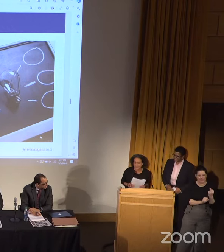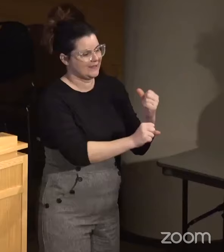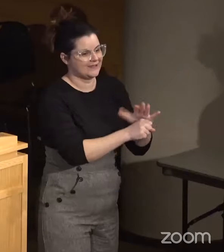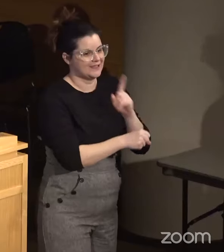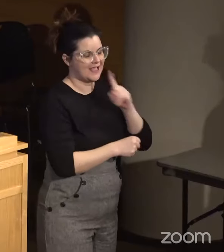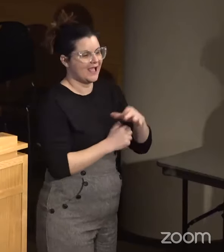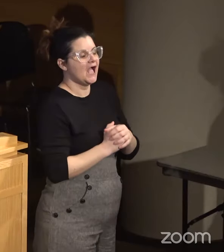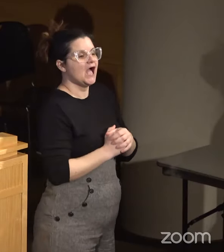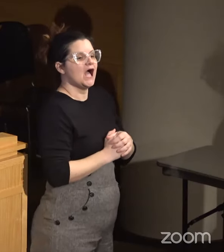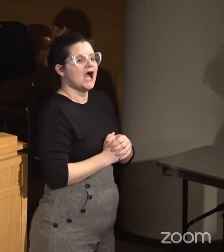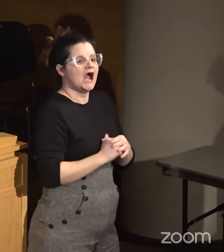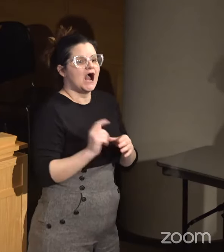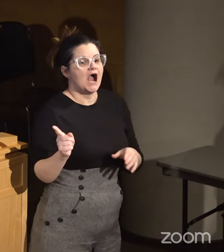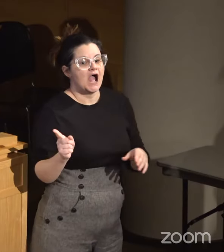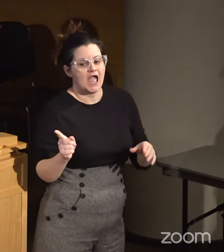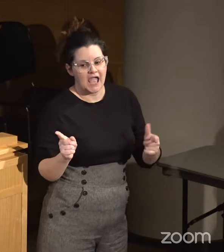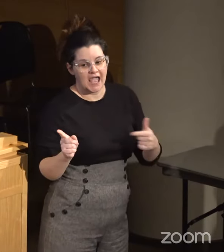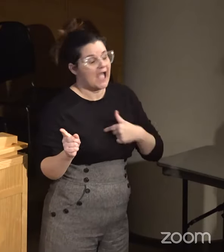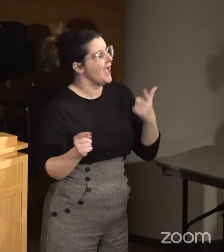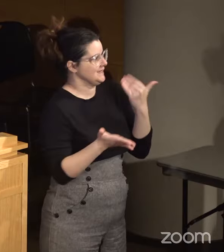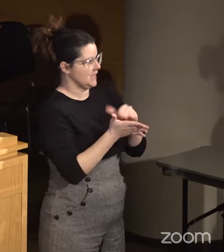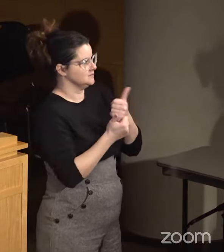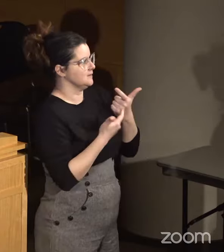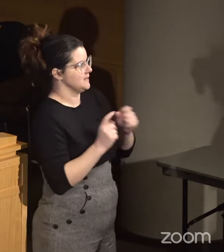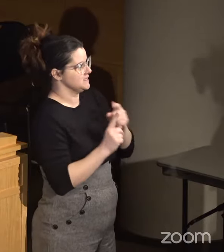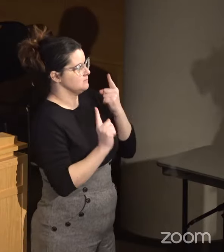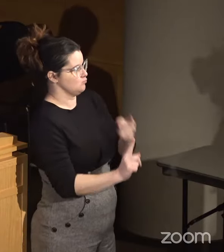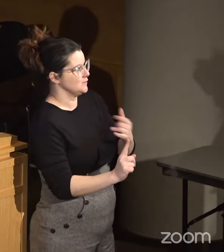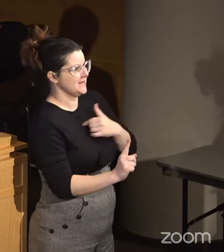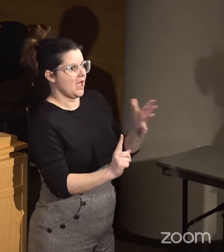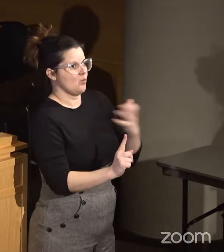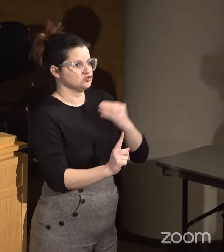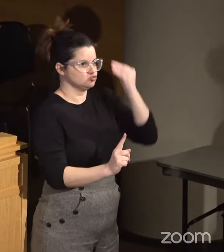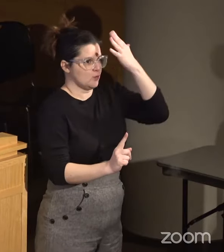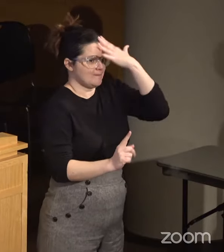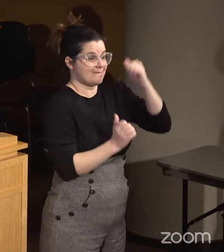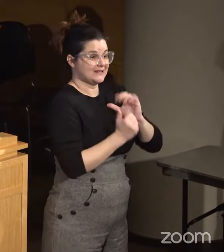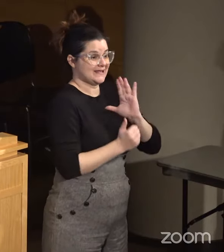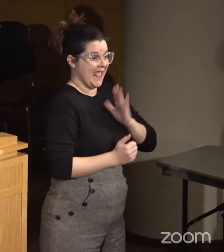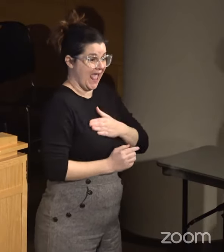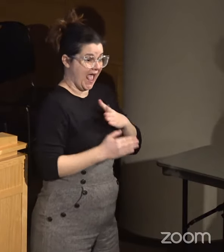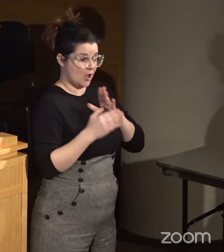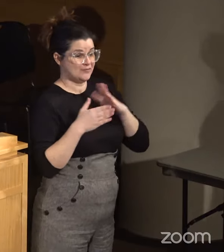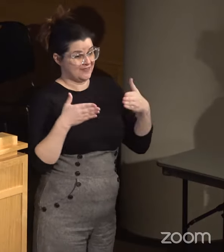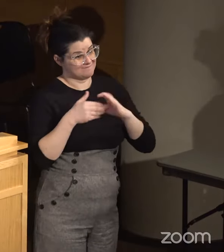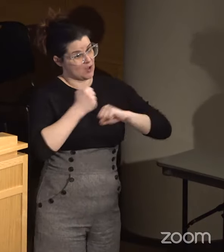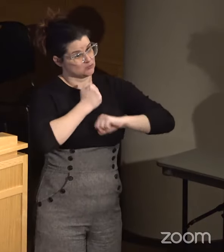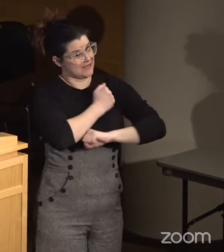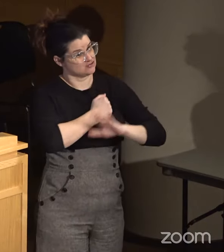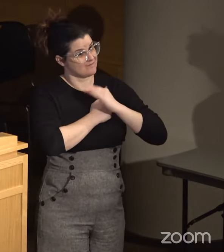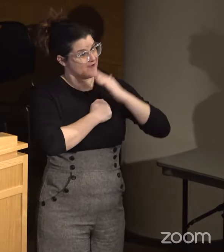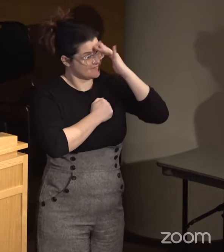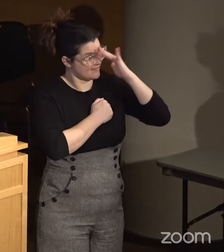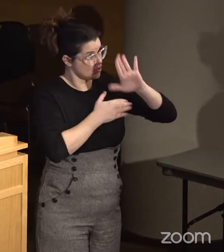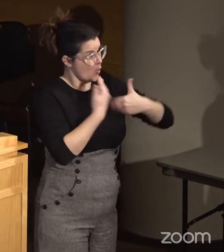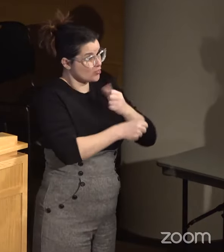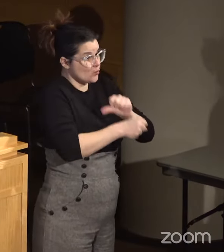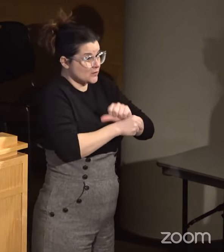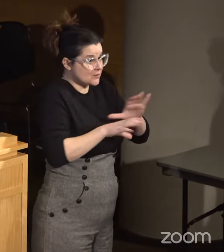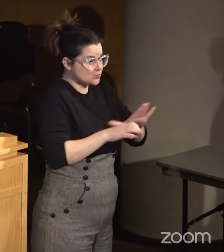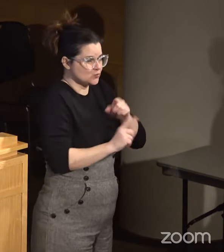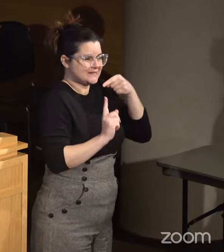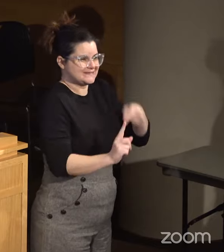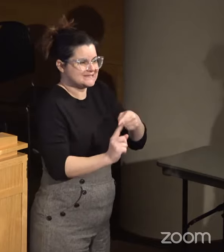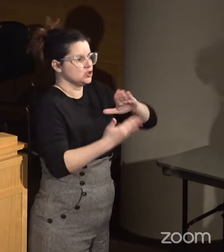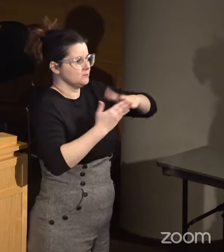subtitles. I won't. Again, the biggest point to take away is at the core of our philosophy and all the work that we do is, again, this